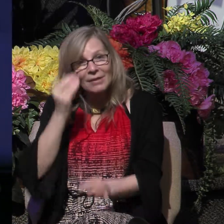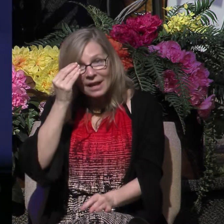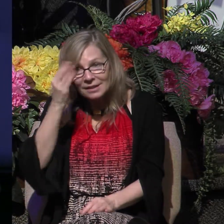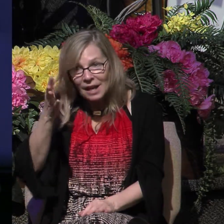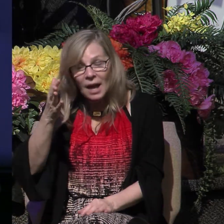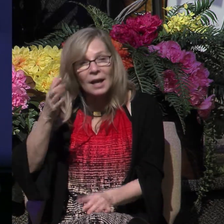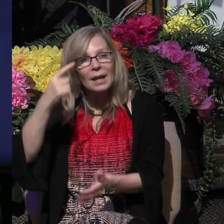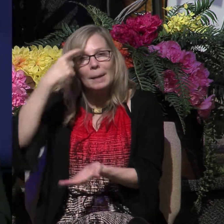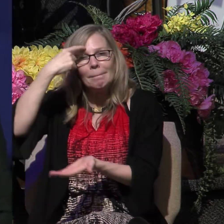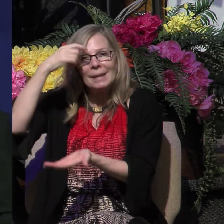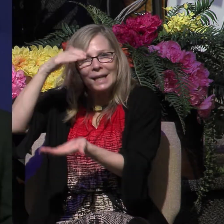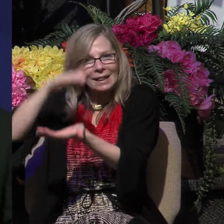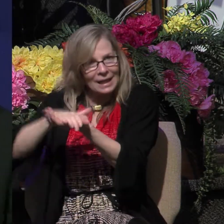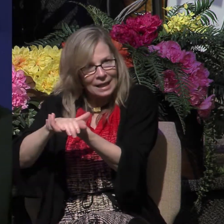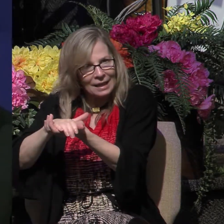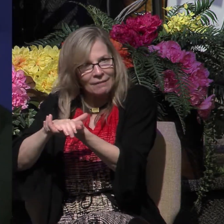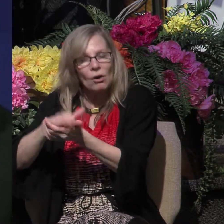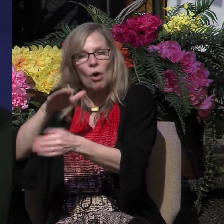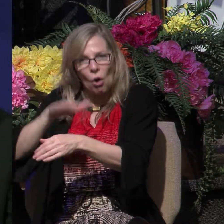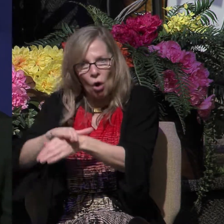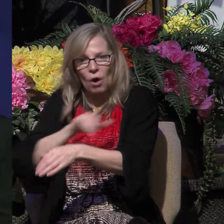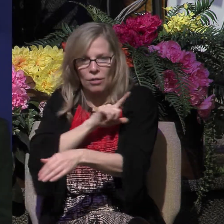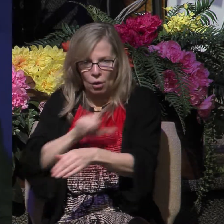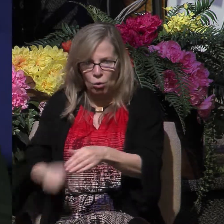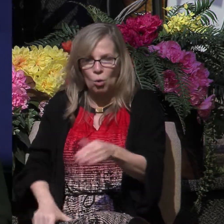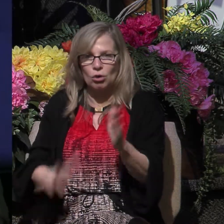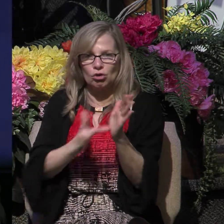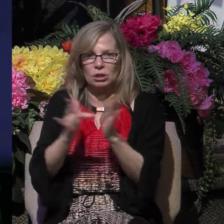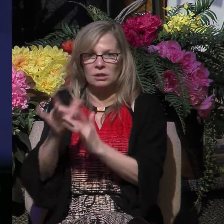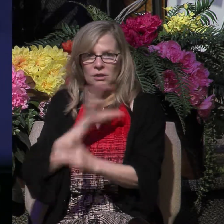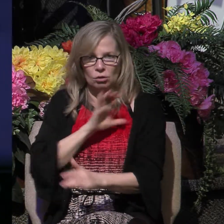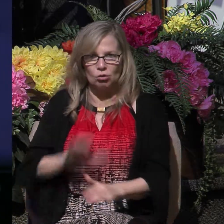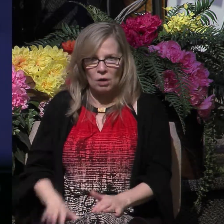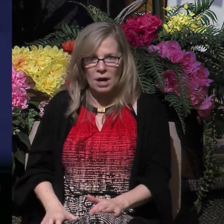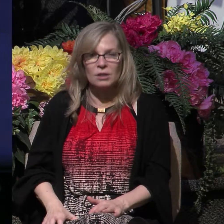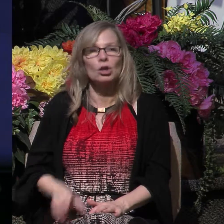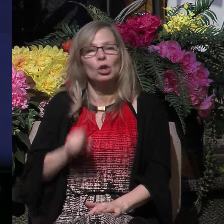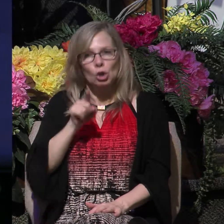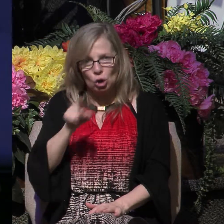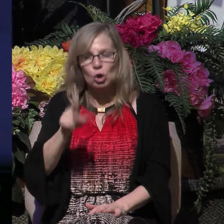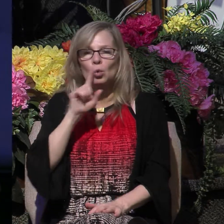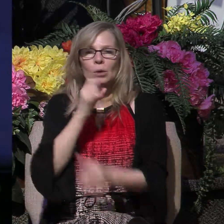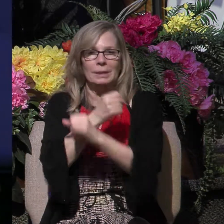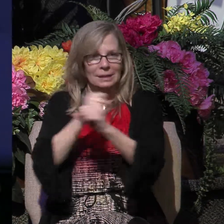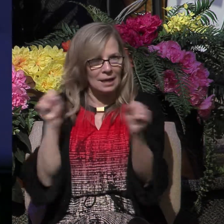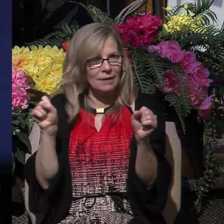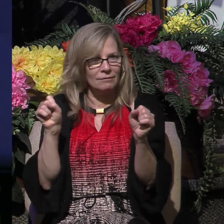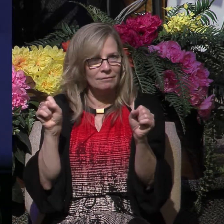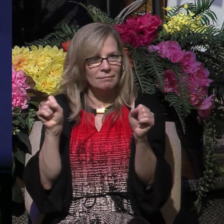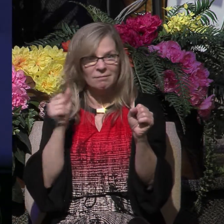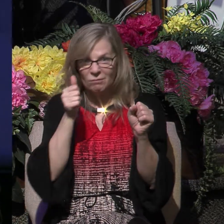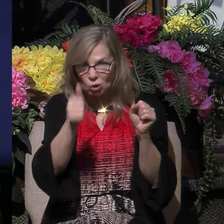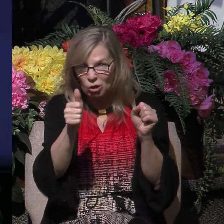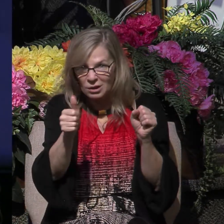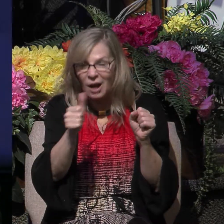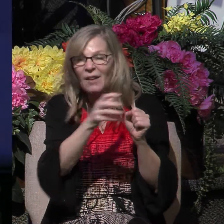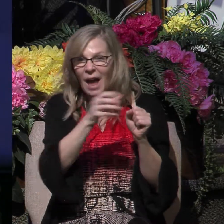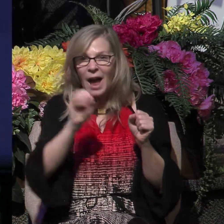on the Lord Jesus Christ and you will be saved, you and your household. Now, this answer given by